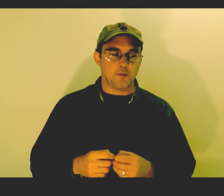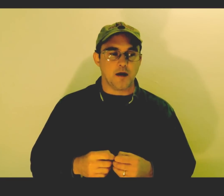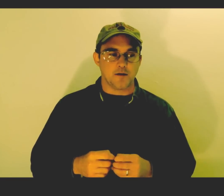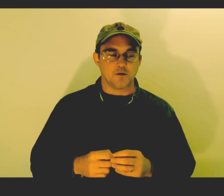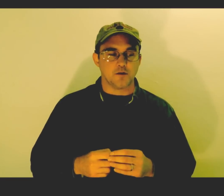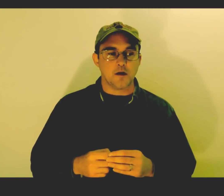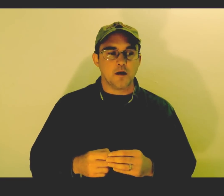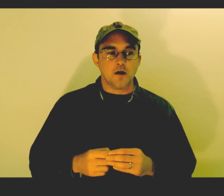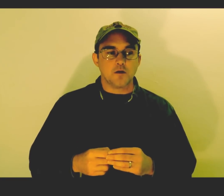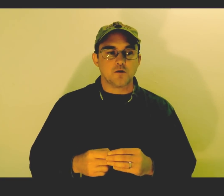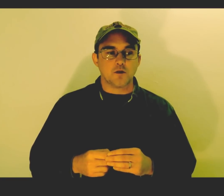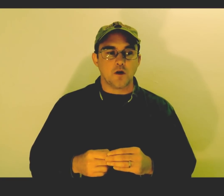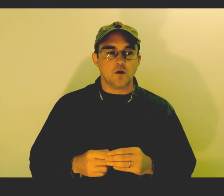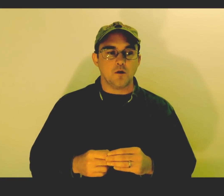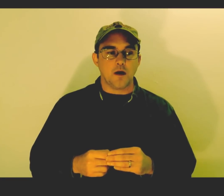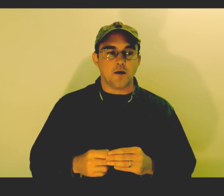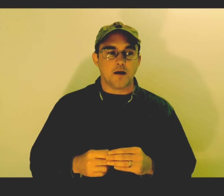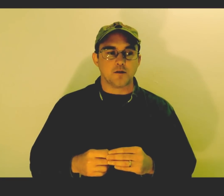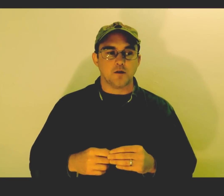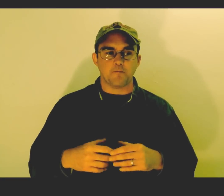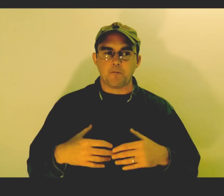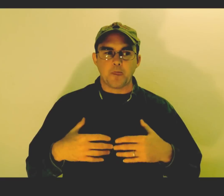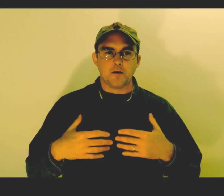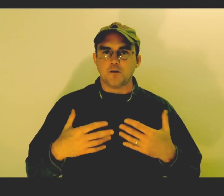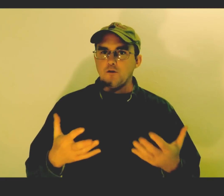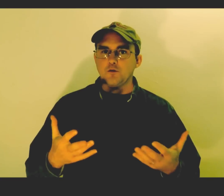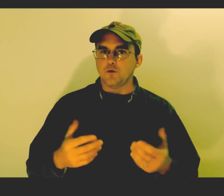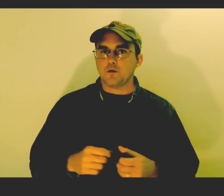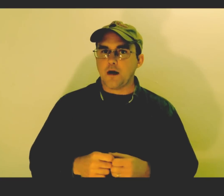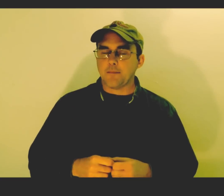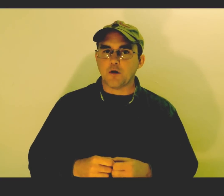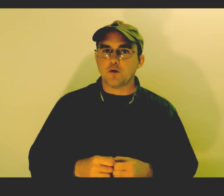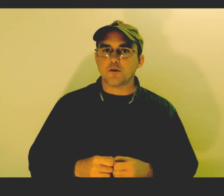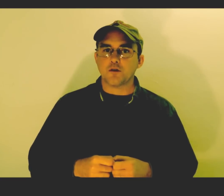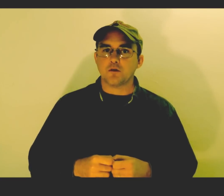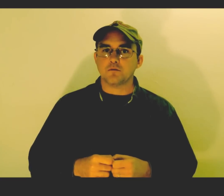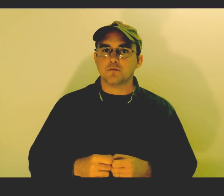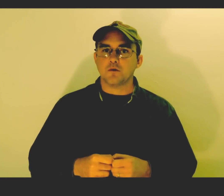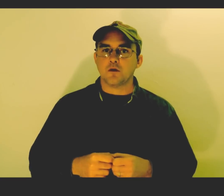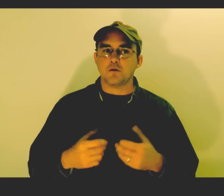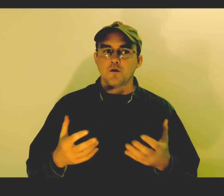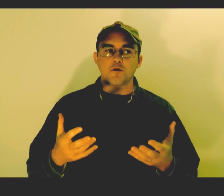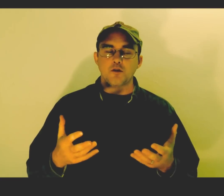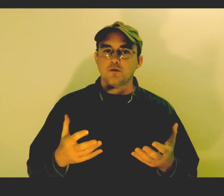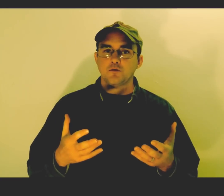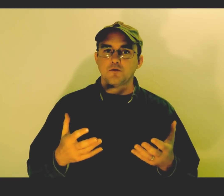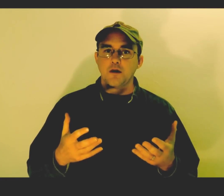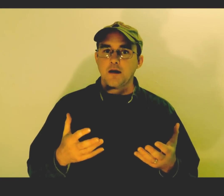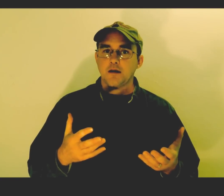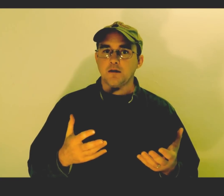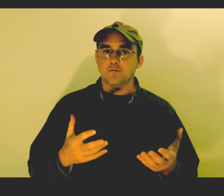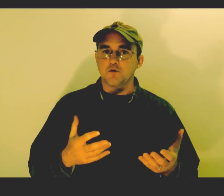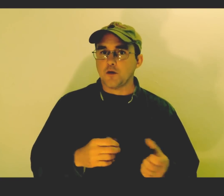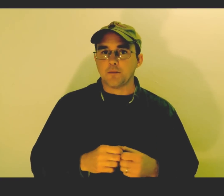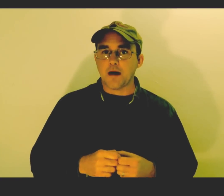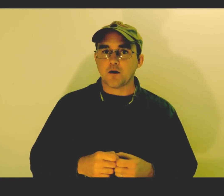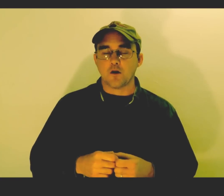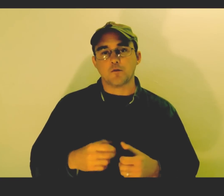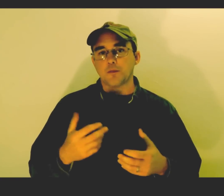plastered. So, I would ask him, did you happen to overuse any sodium bicarb, or